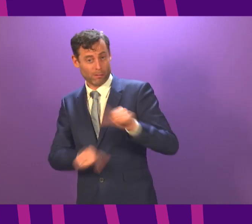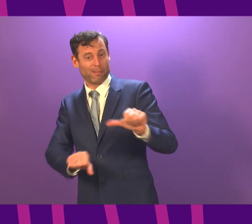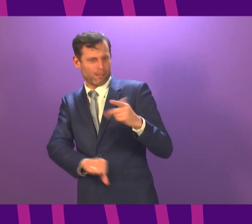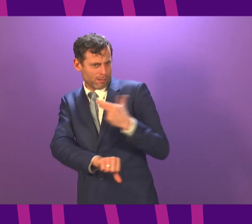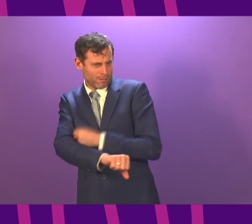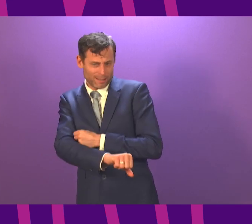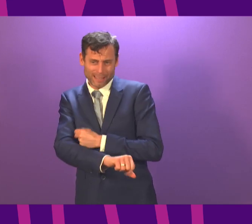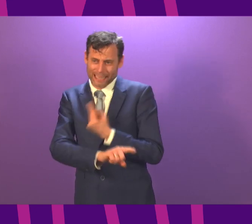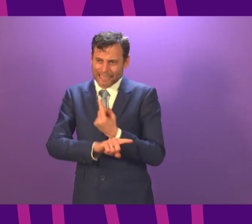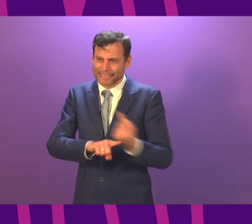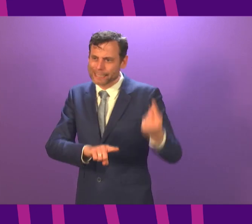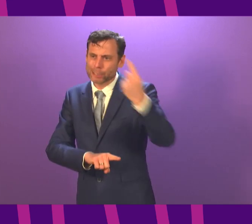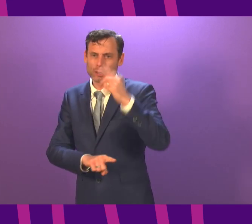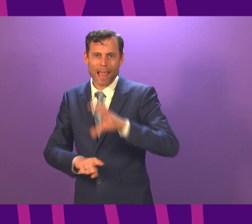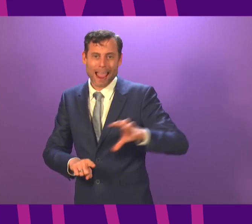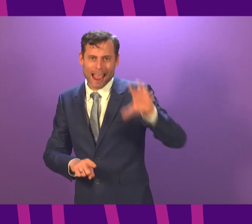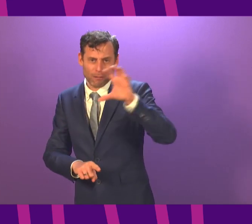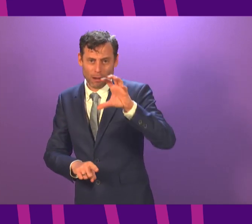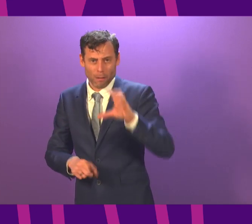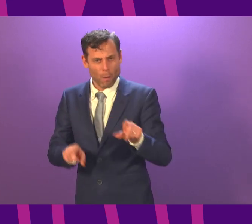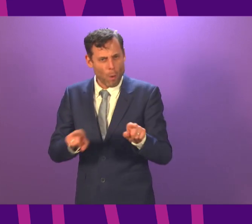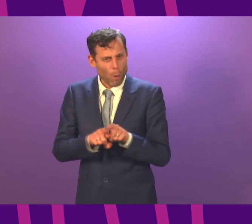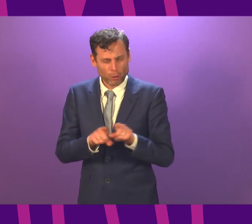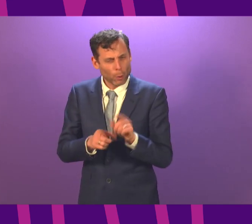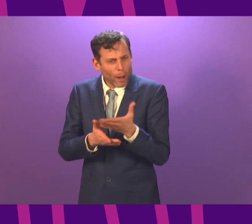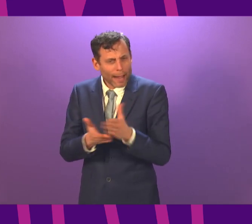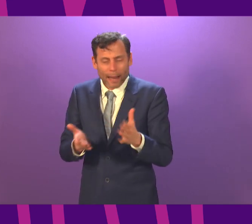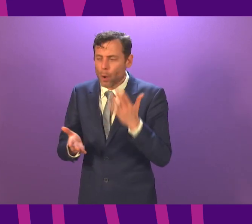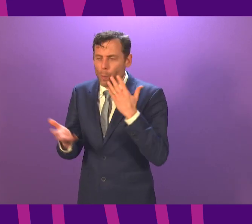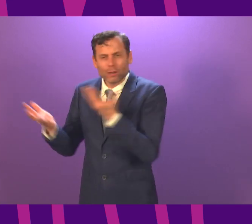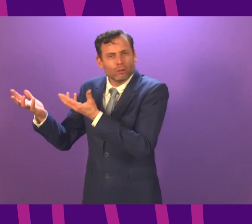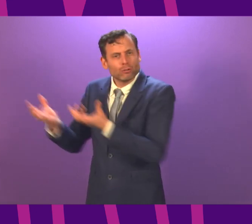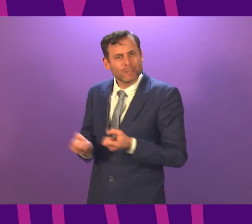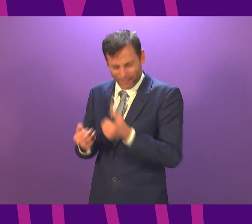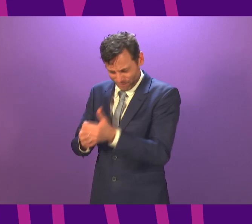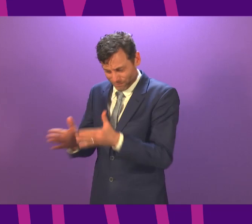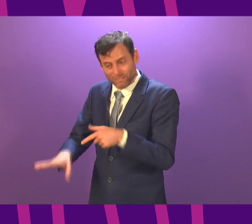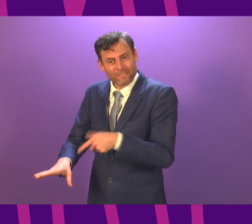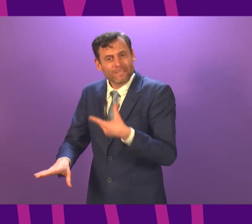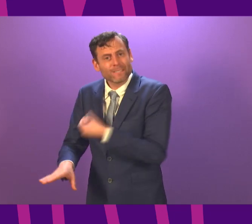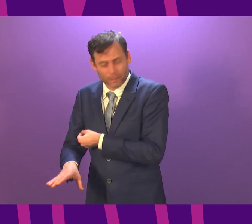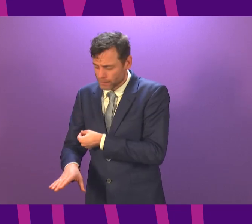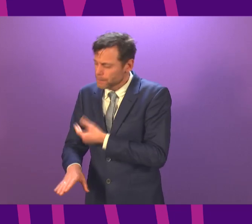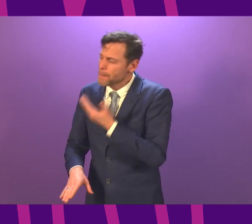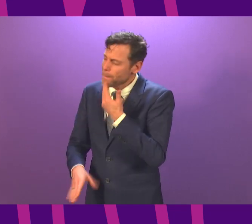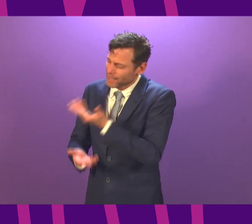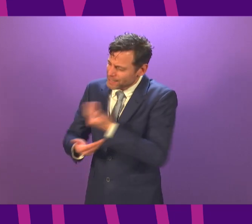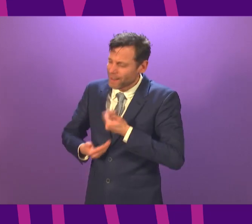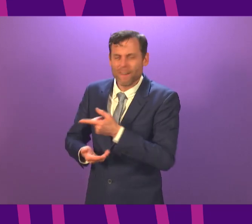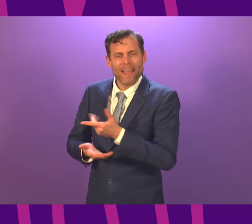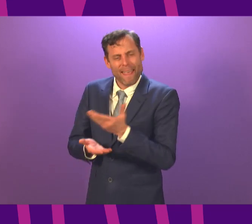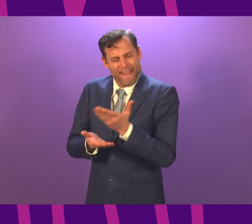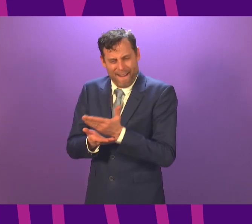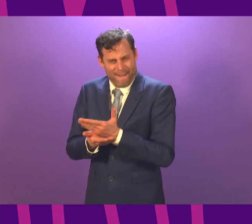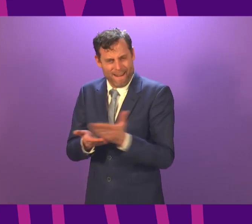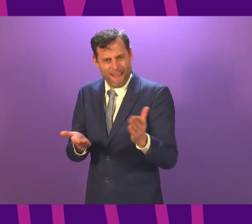recognised, can the first minister commit to publishing precise timescales and locations across Scotland for each group on the